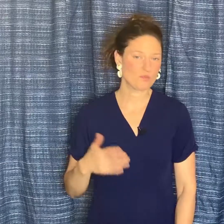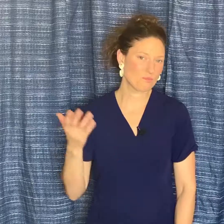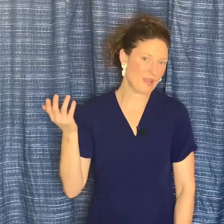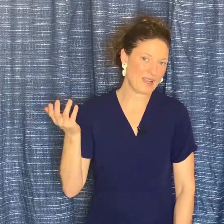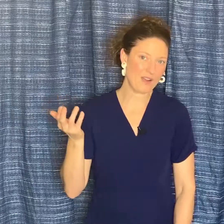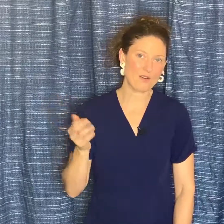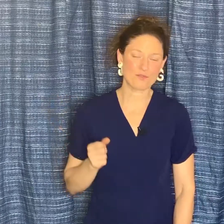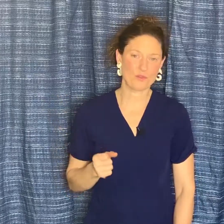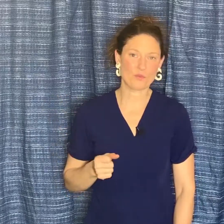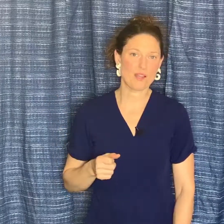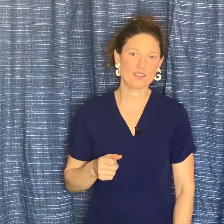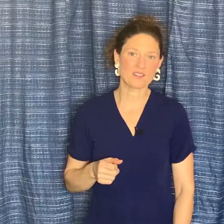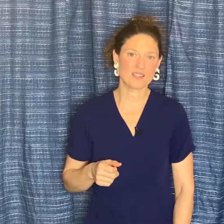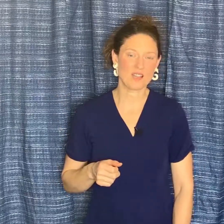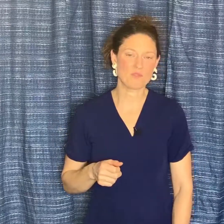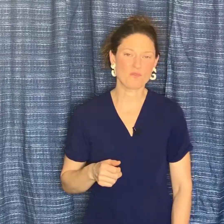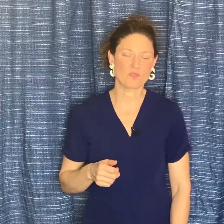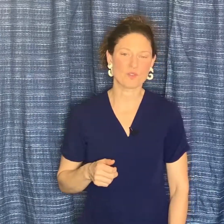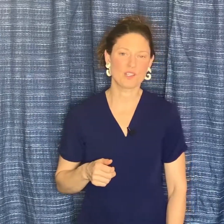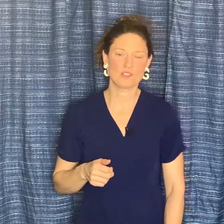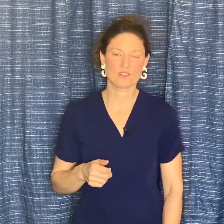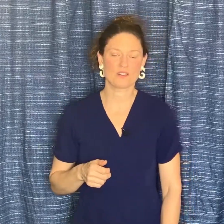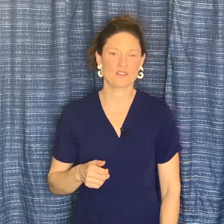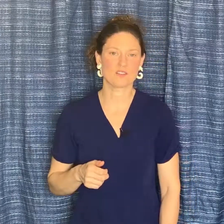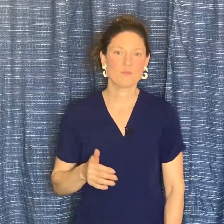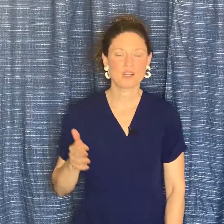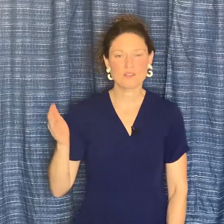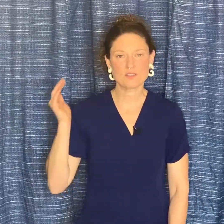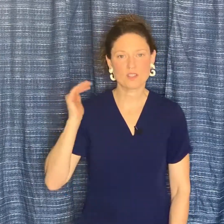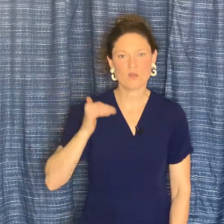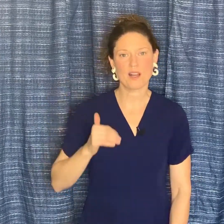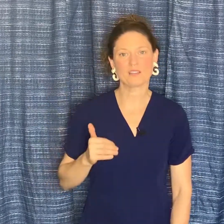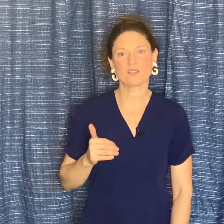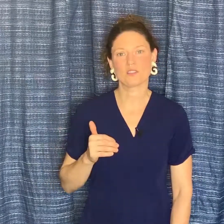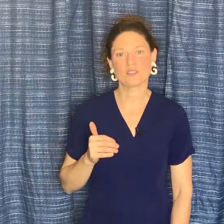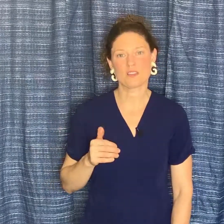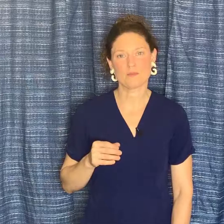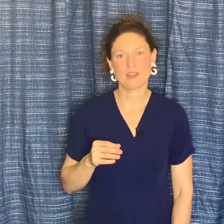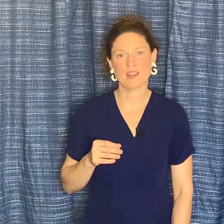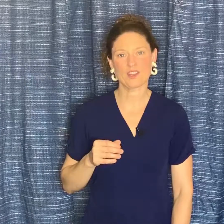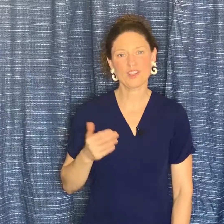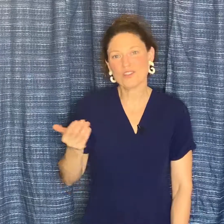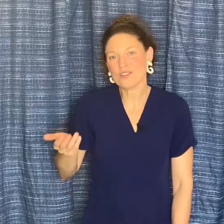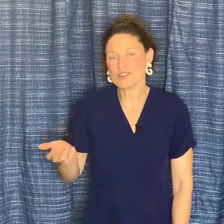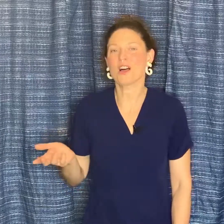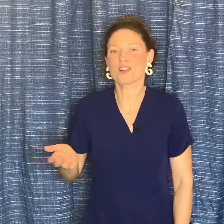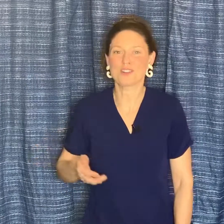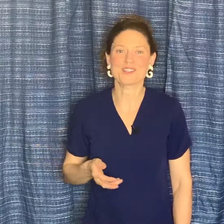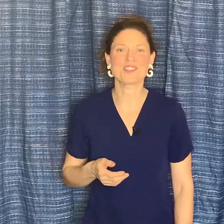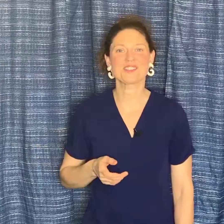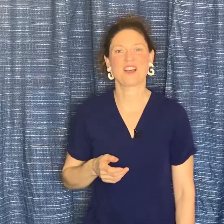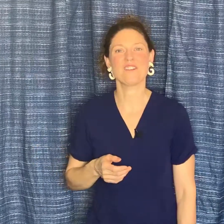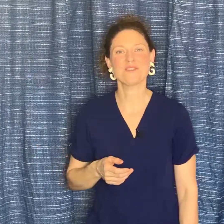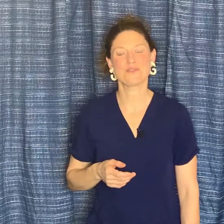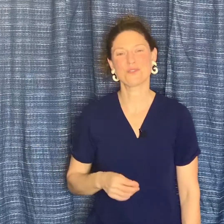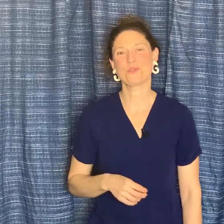by now I've thrown away, I kept them for years and years, but I used to go back and look at them and you know there's a lot of cringy stuff. If you